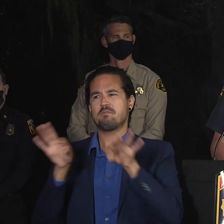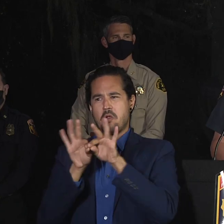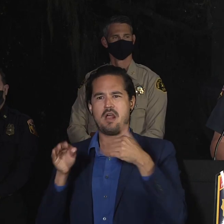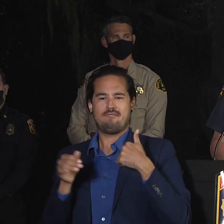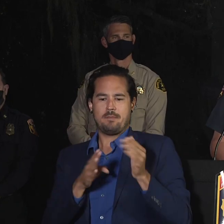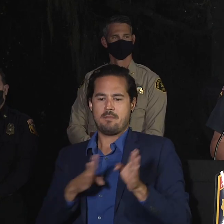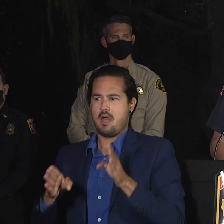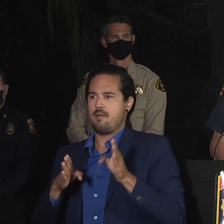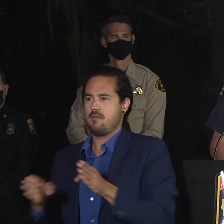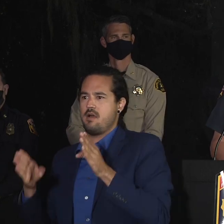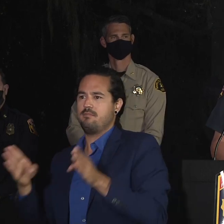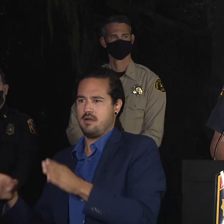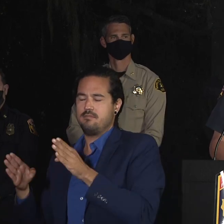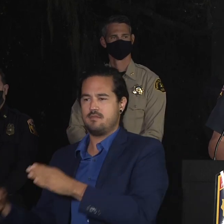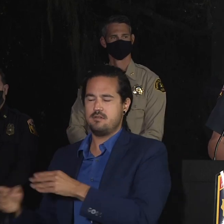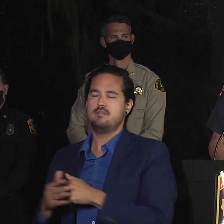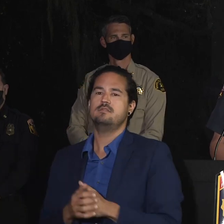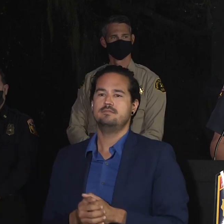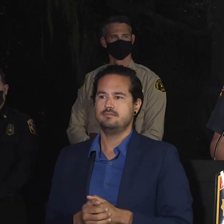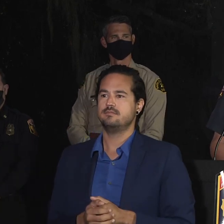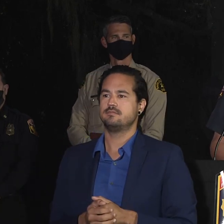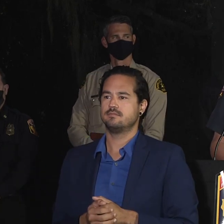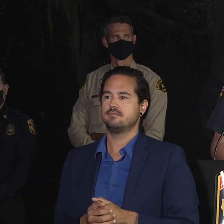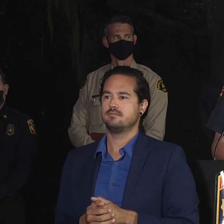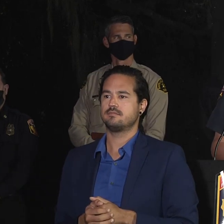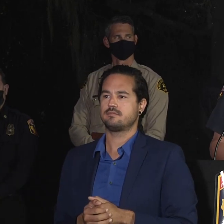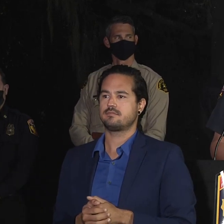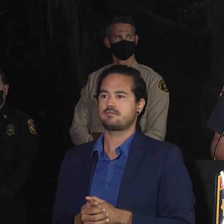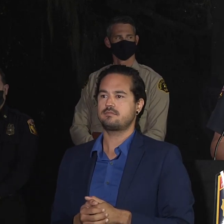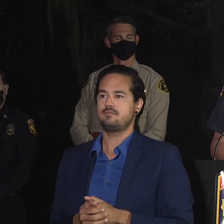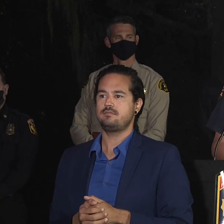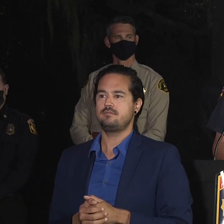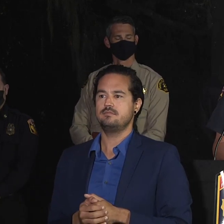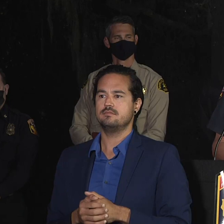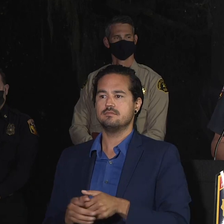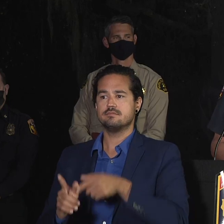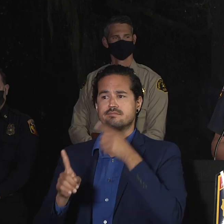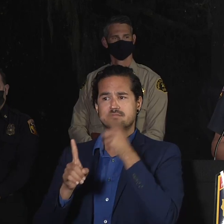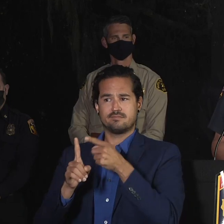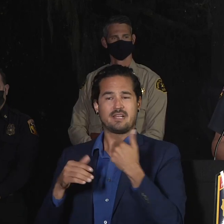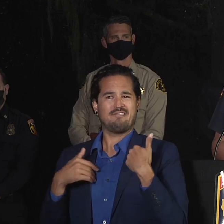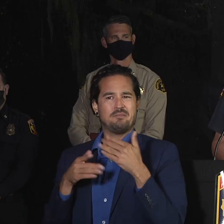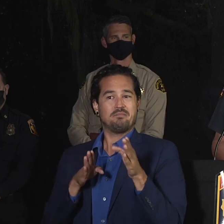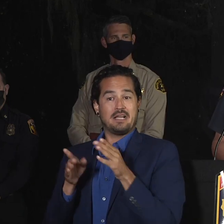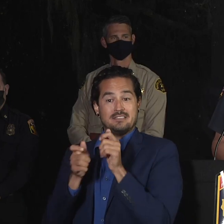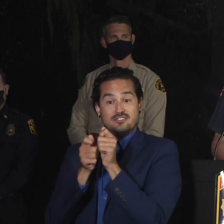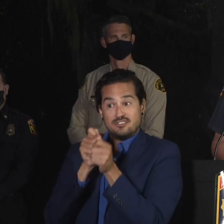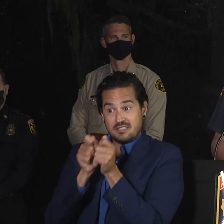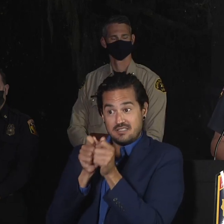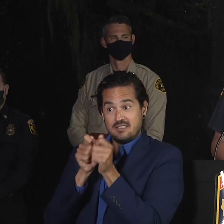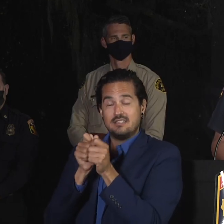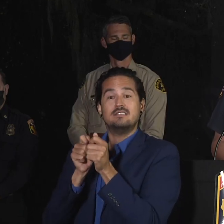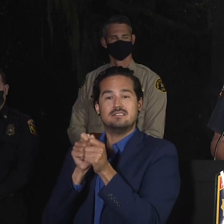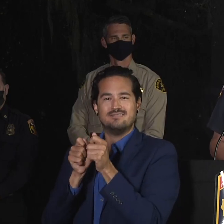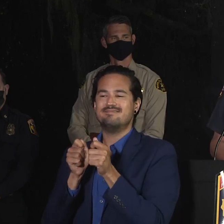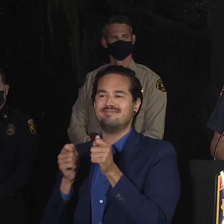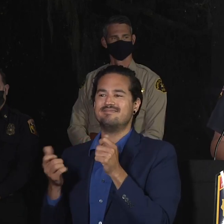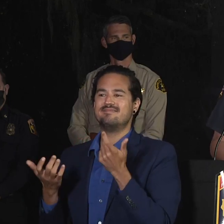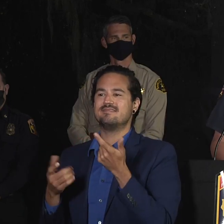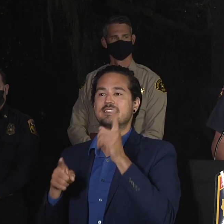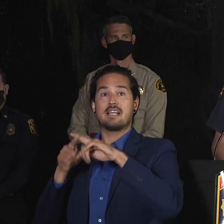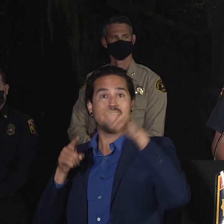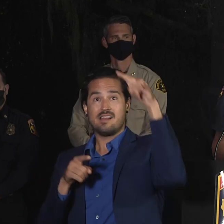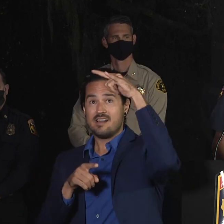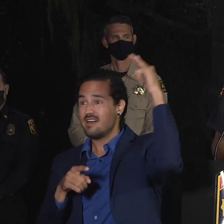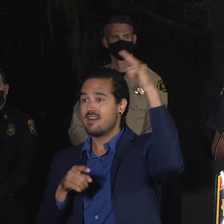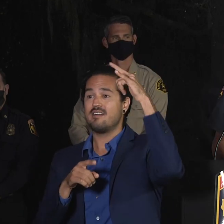because of that, we have the plan adjustments so that when we can't fly the aircraft, such as yesterday, we march on, we carry on